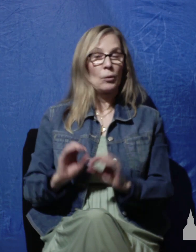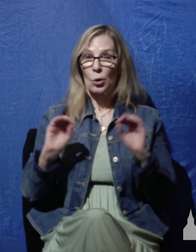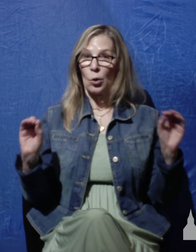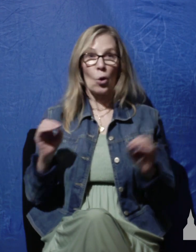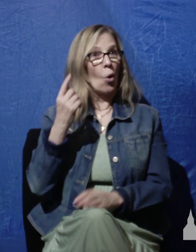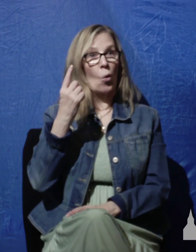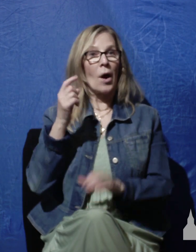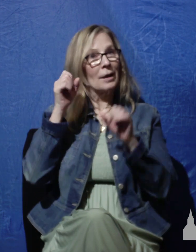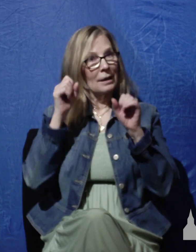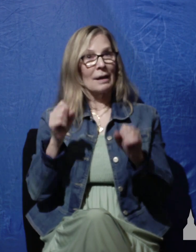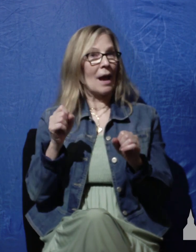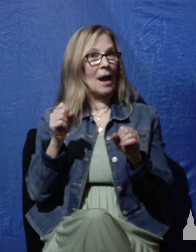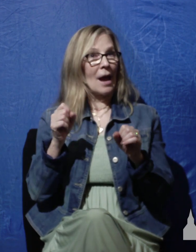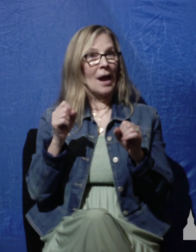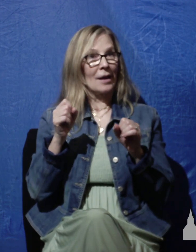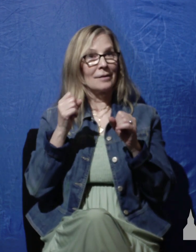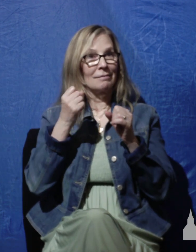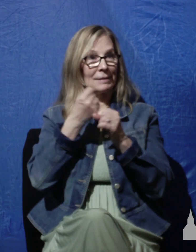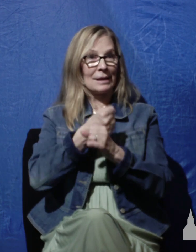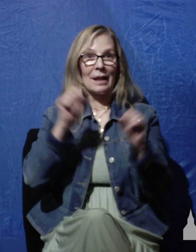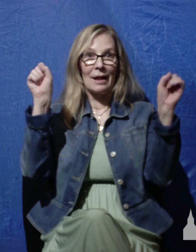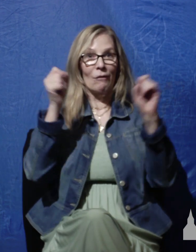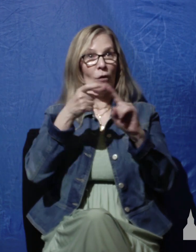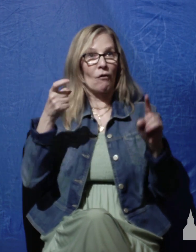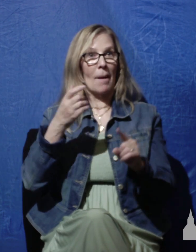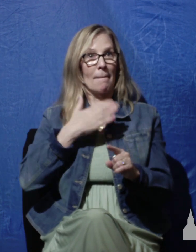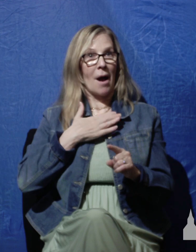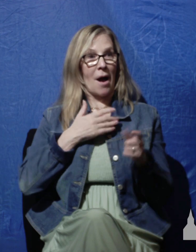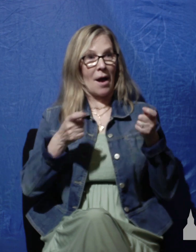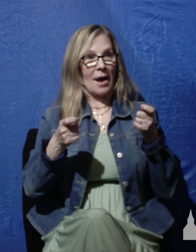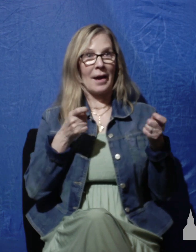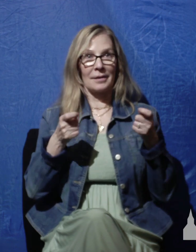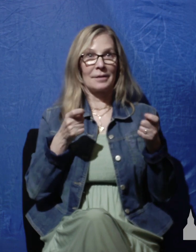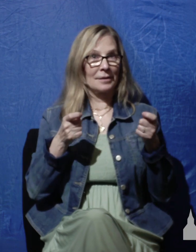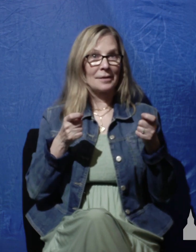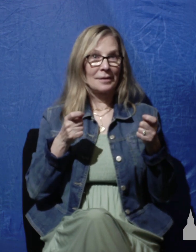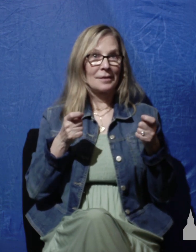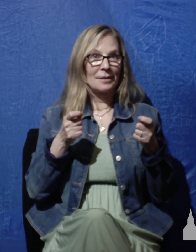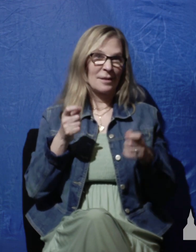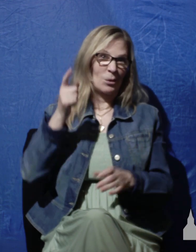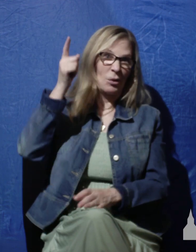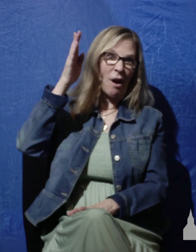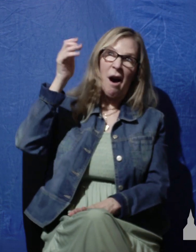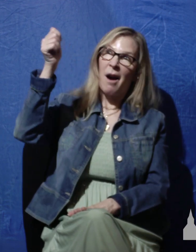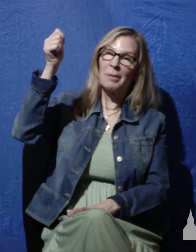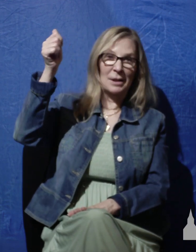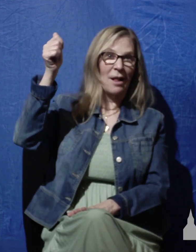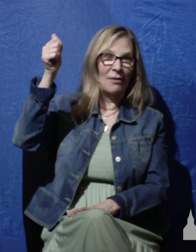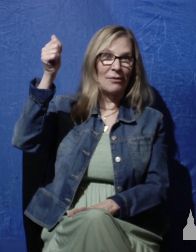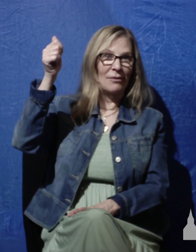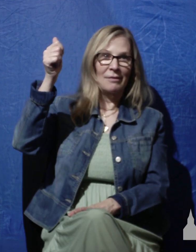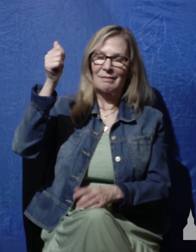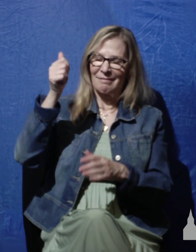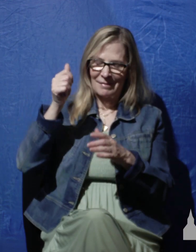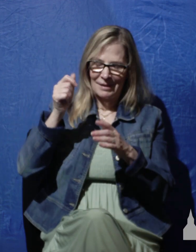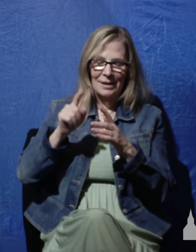who can deliver from my hand. So, God is the source of all of our healings